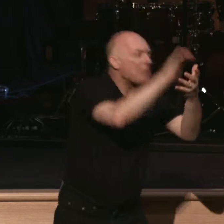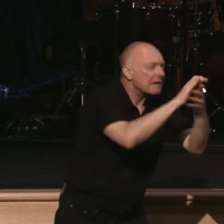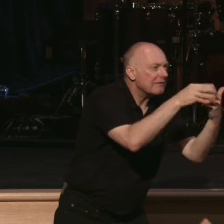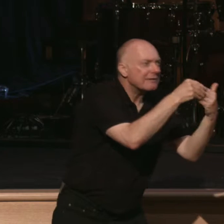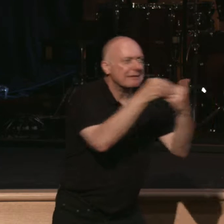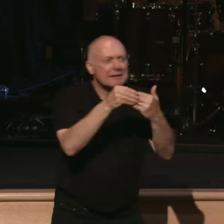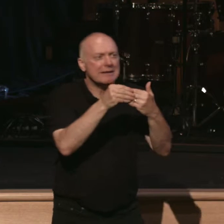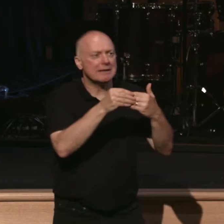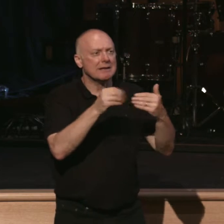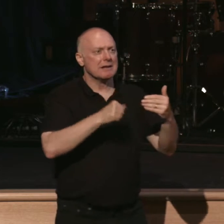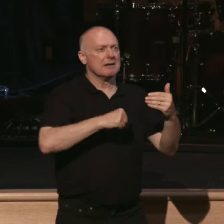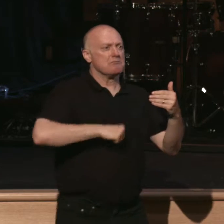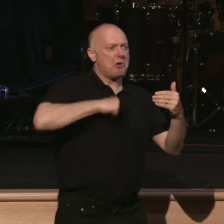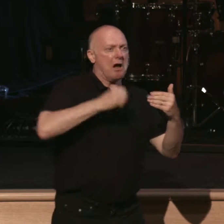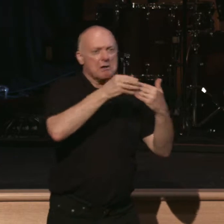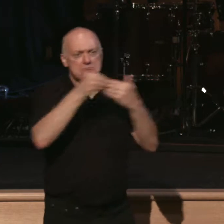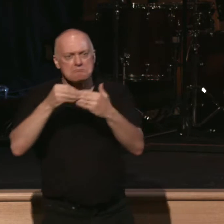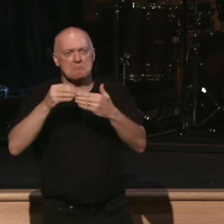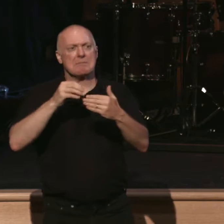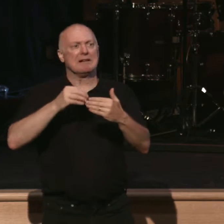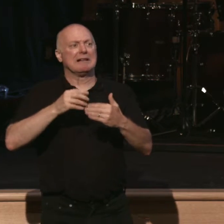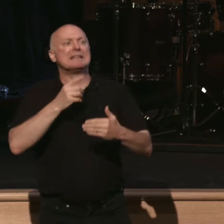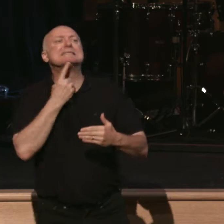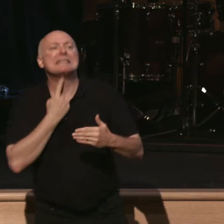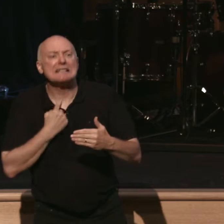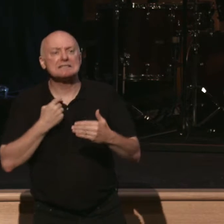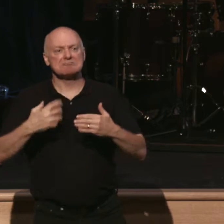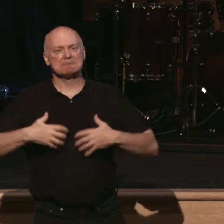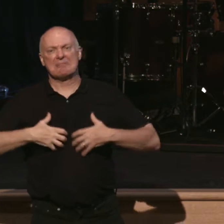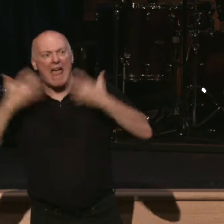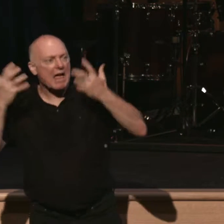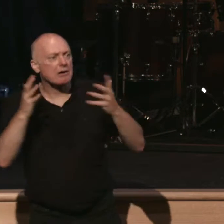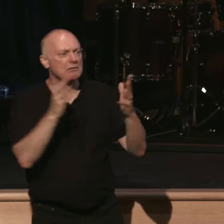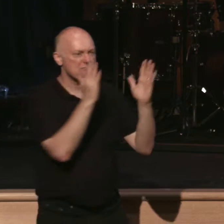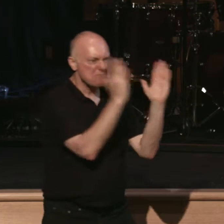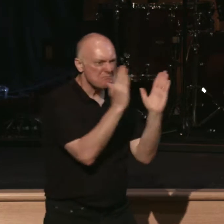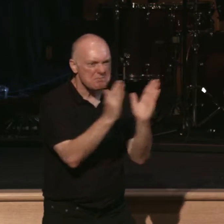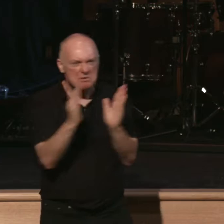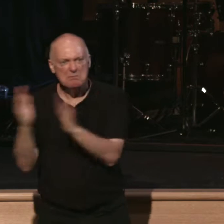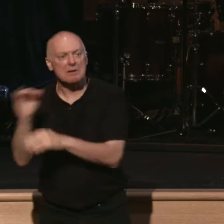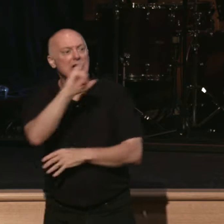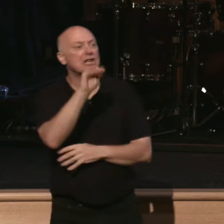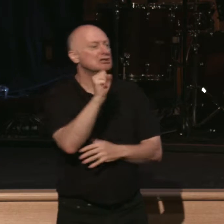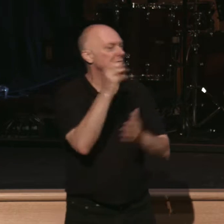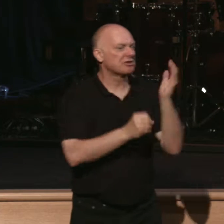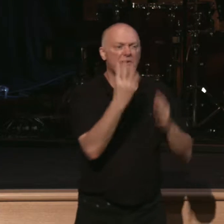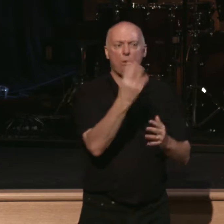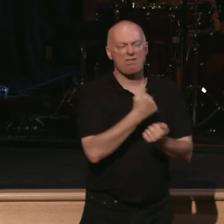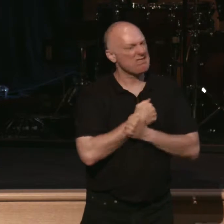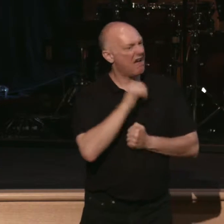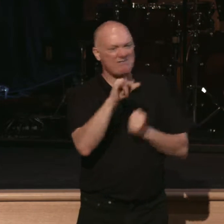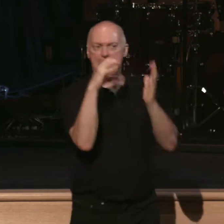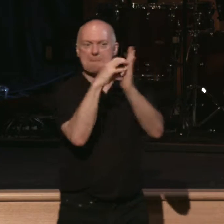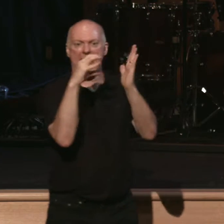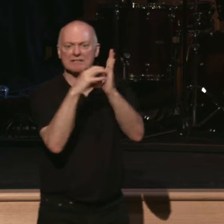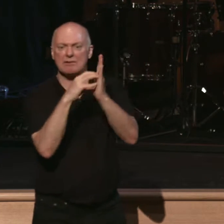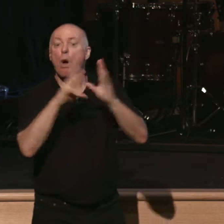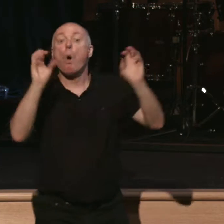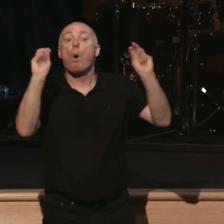lust to anger all right there in James chapter 4. Love that so much. So let's have a look now